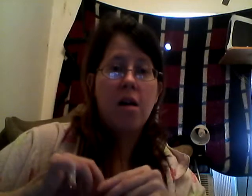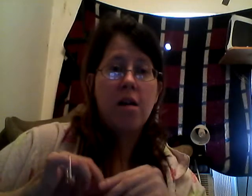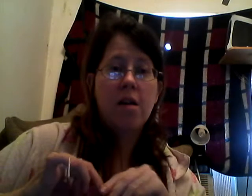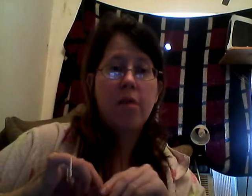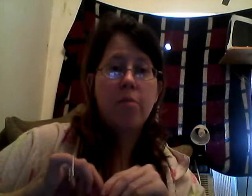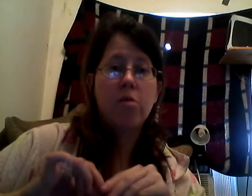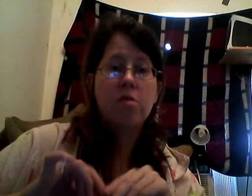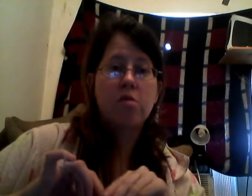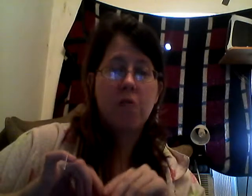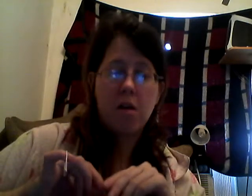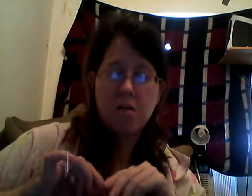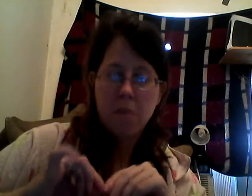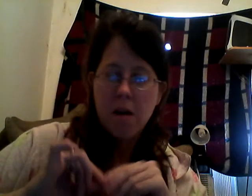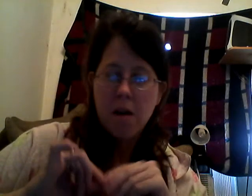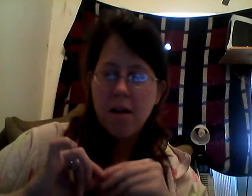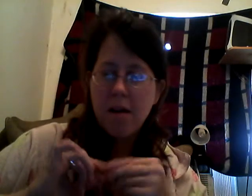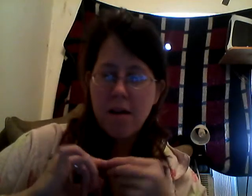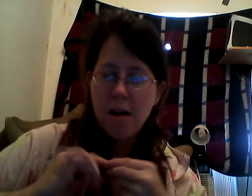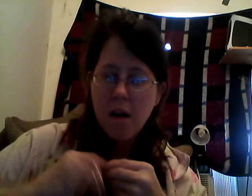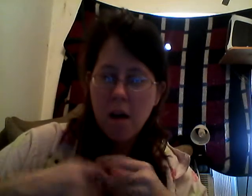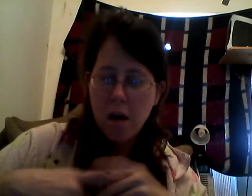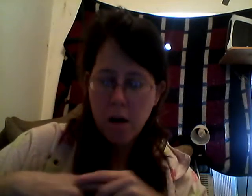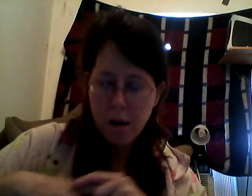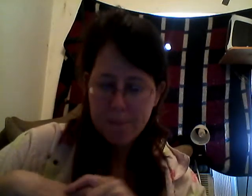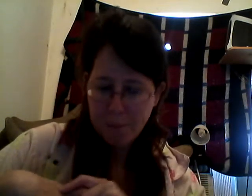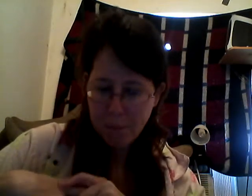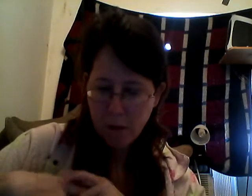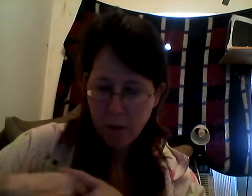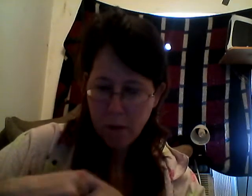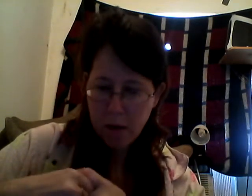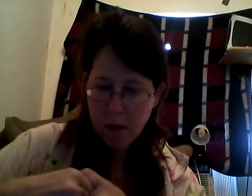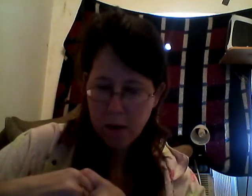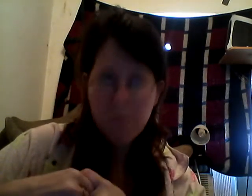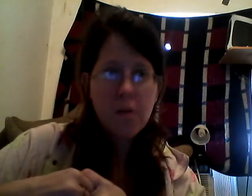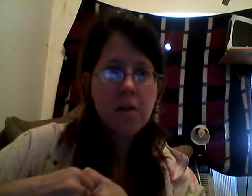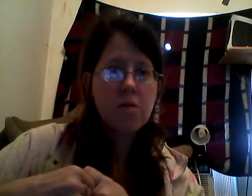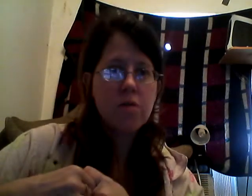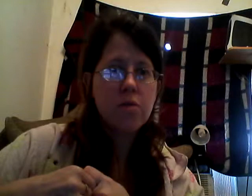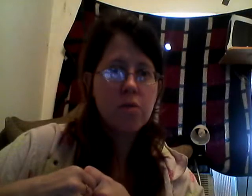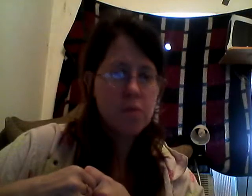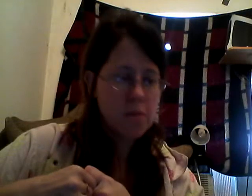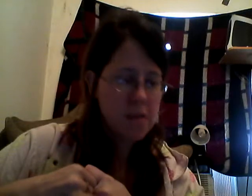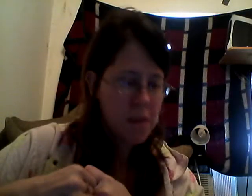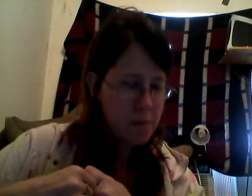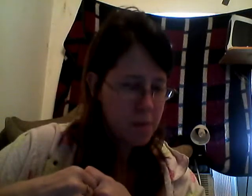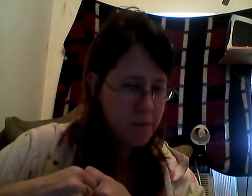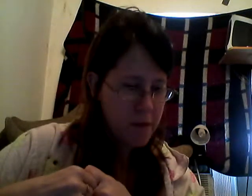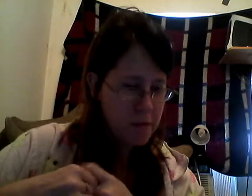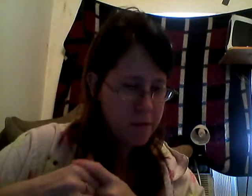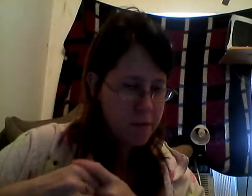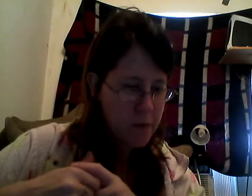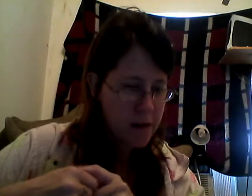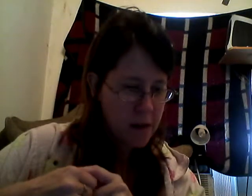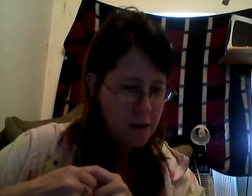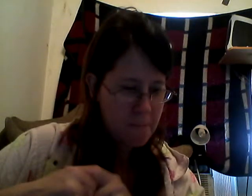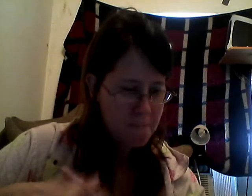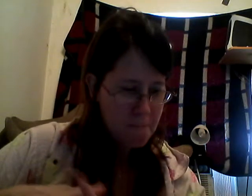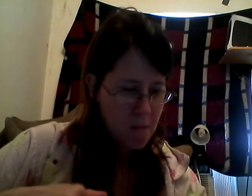That wave pool looks totally awesome. Um, well, I'm going to stop with my videos for right now. I